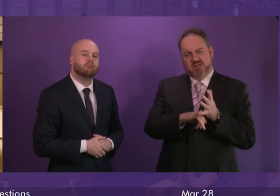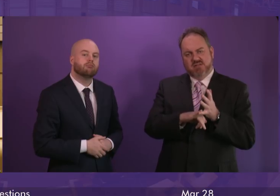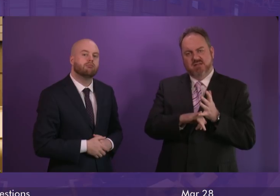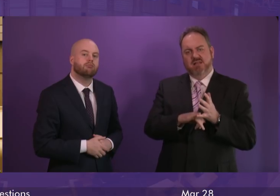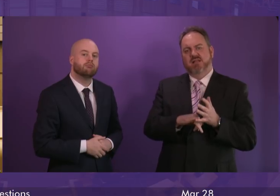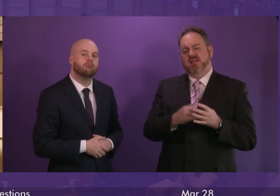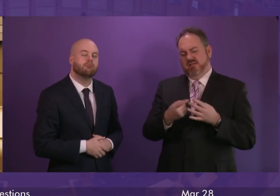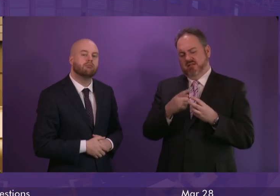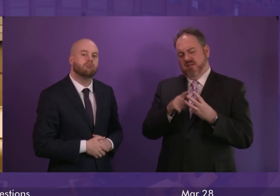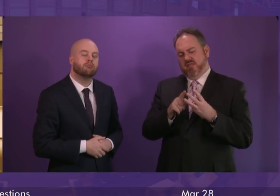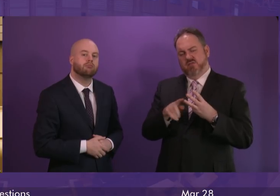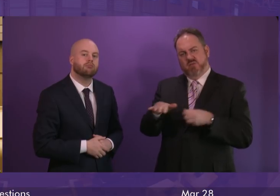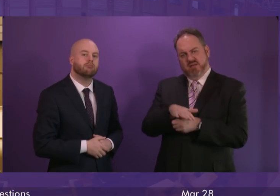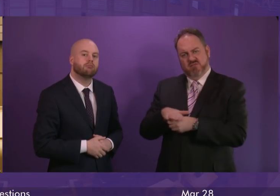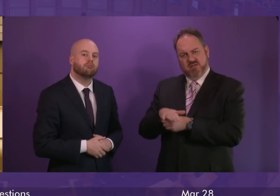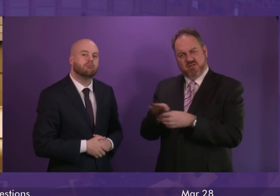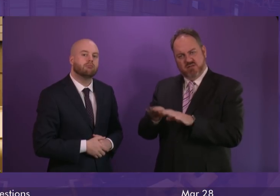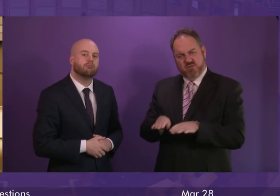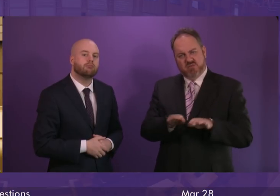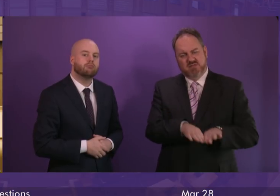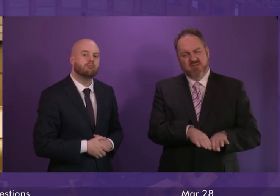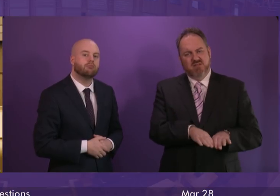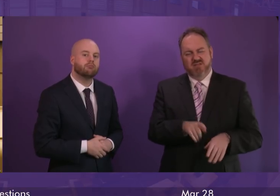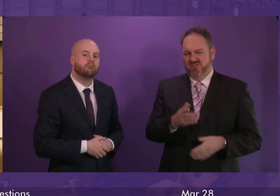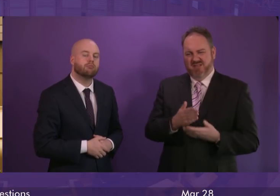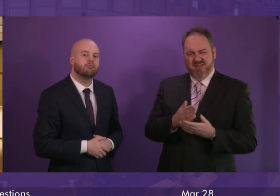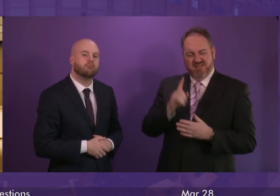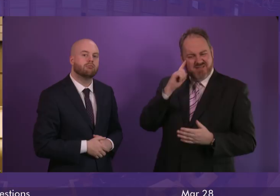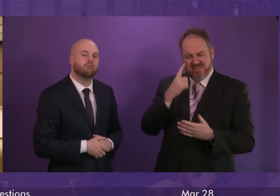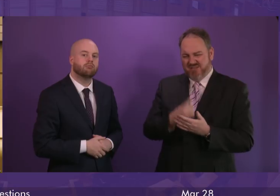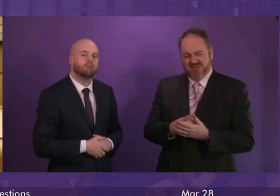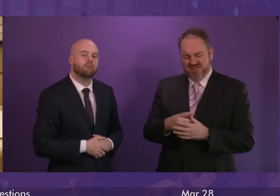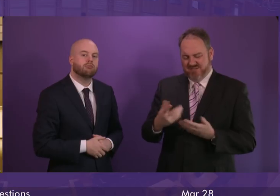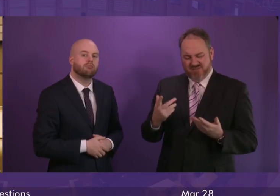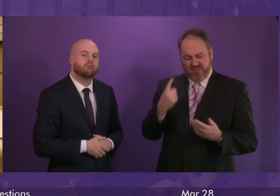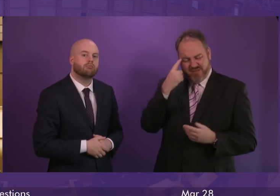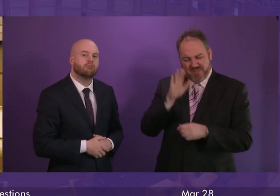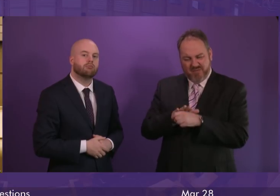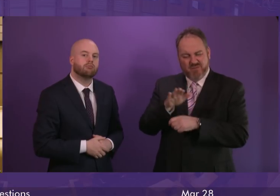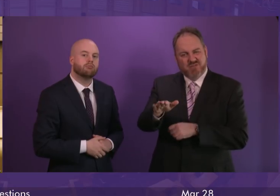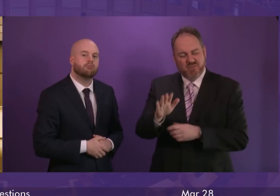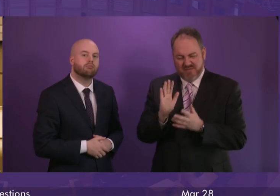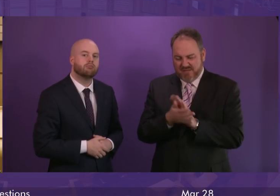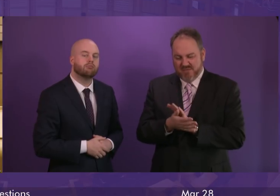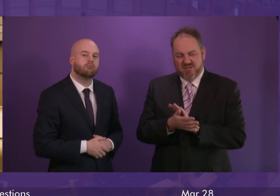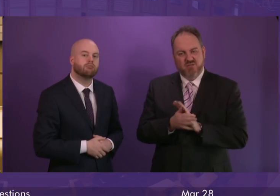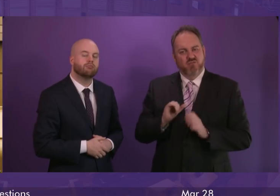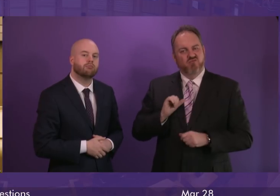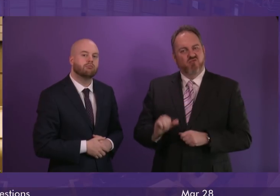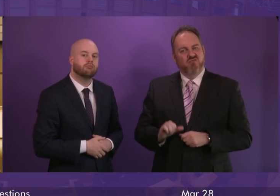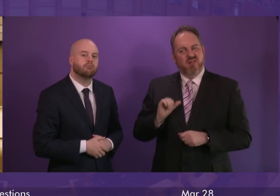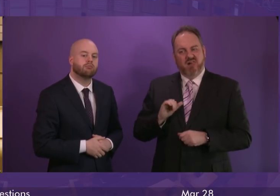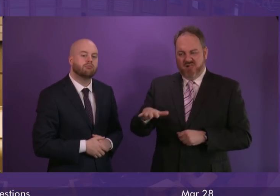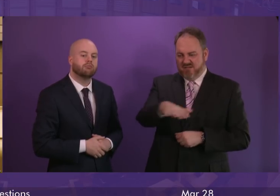Does the First Minister share my concern that this short-sighted decision will do serious damage to rural education opportunities